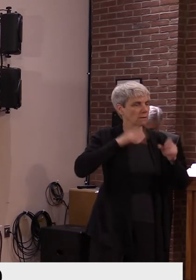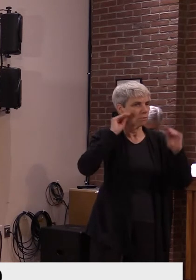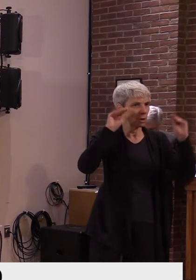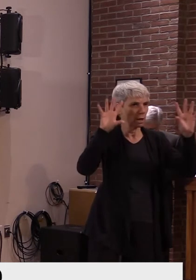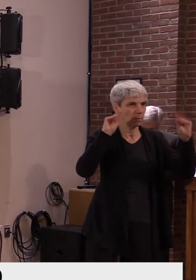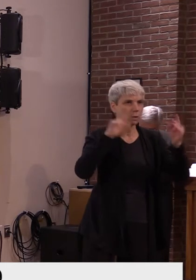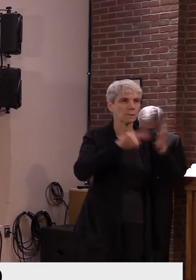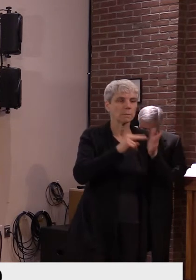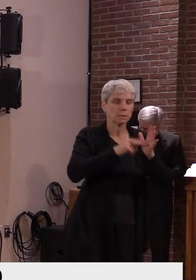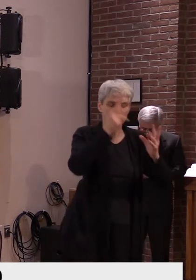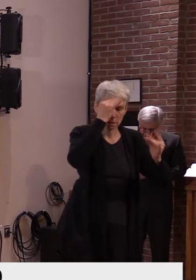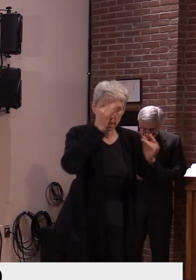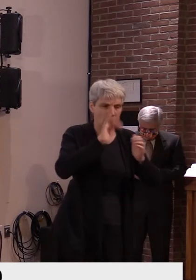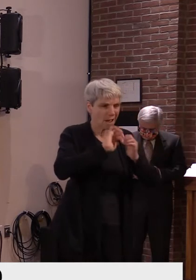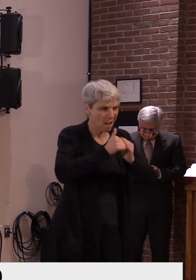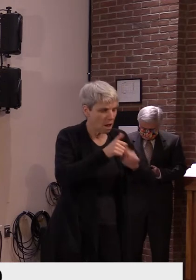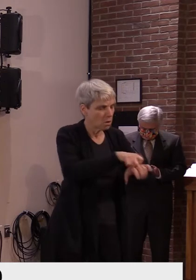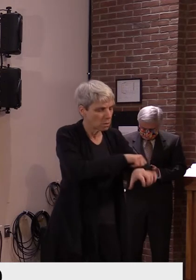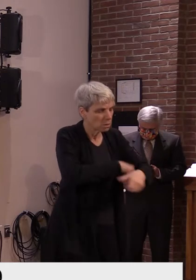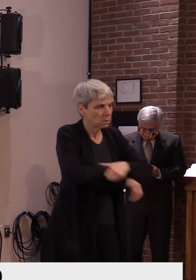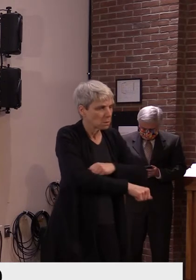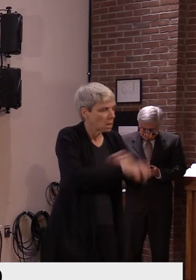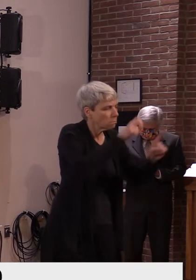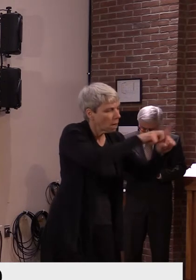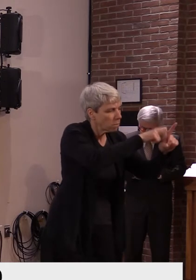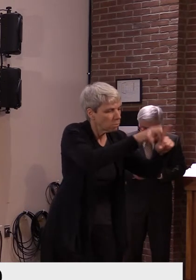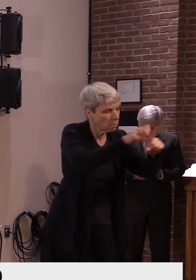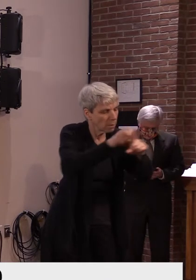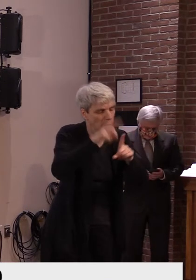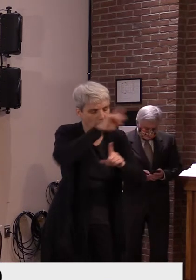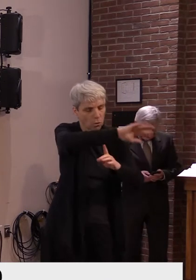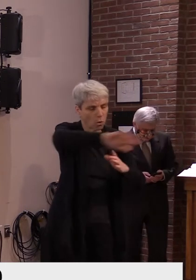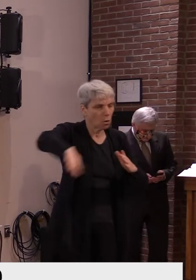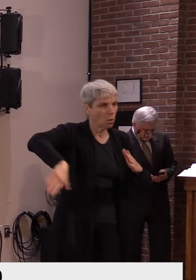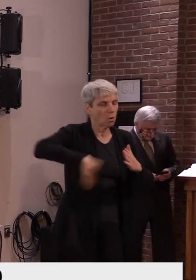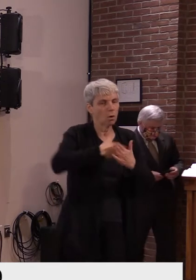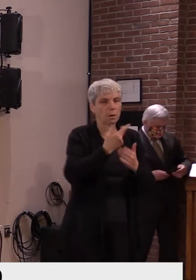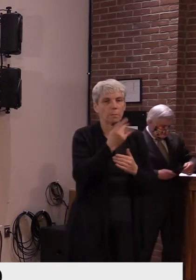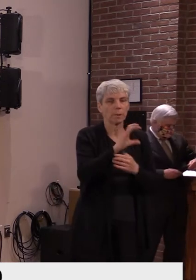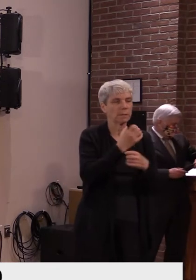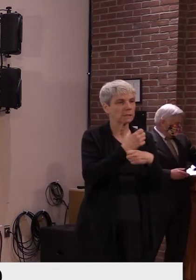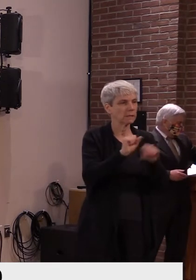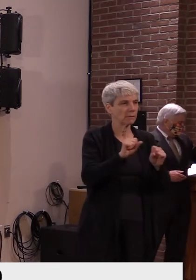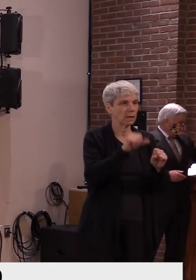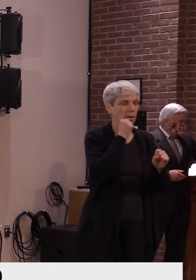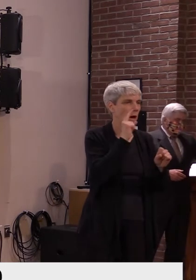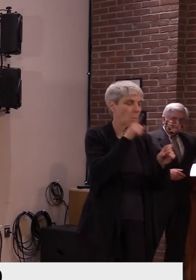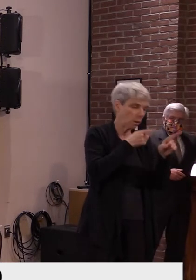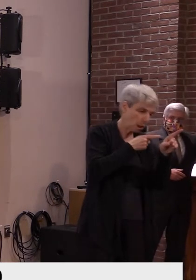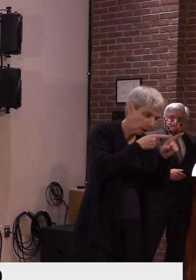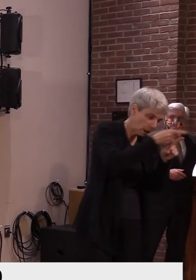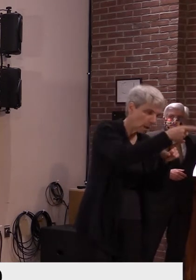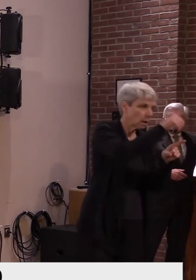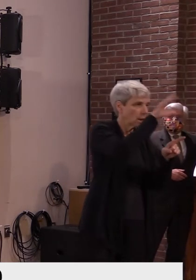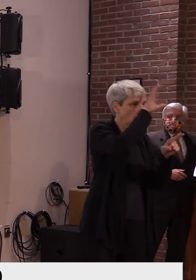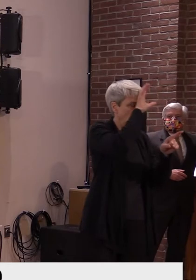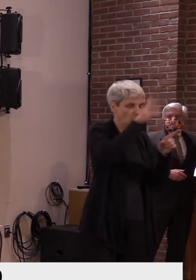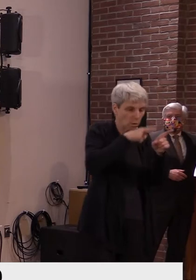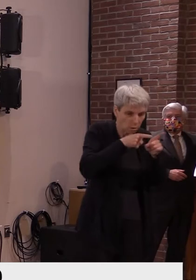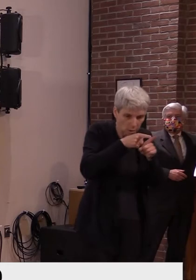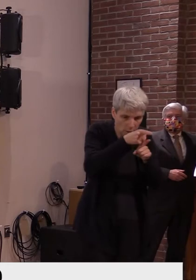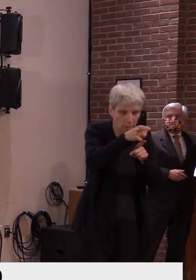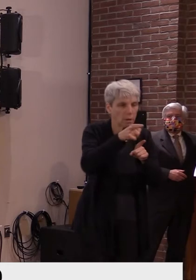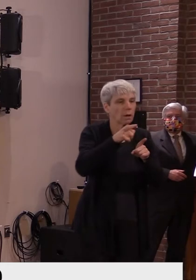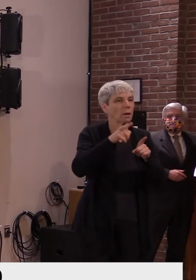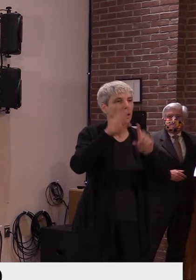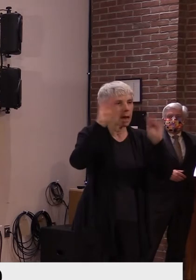on recruitment across all public safety rather than, uh, focusing on it in any one arena or one at a time. Um, so,